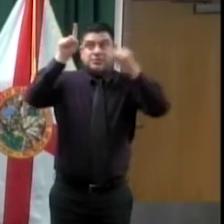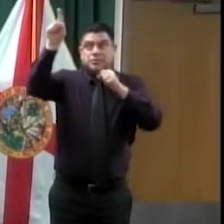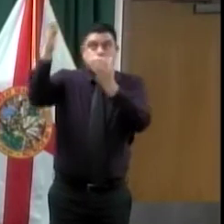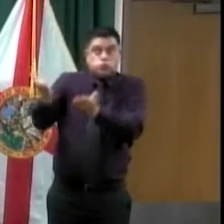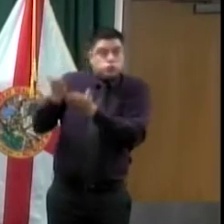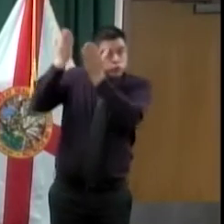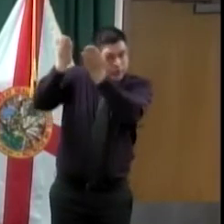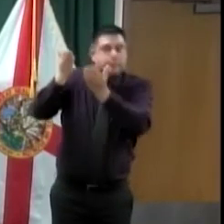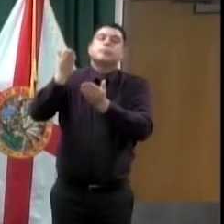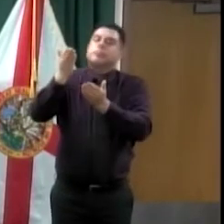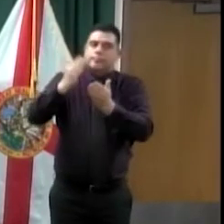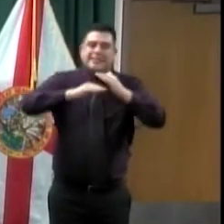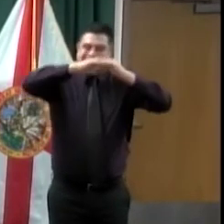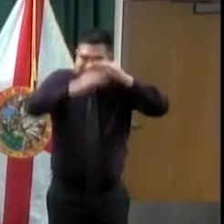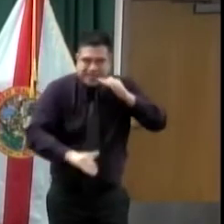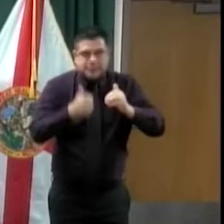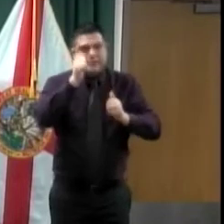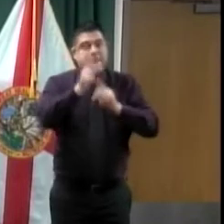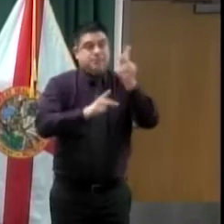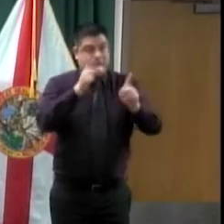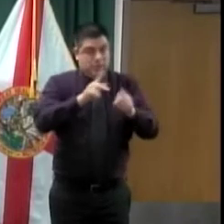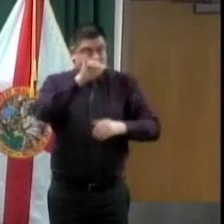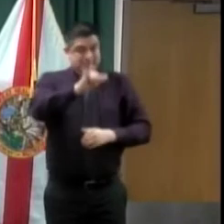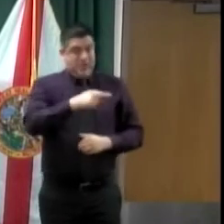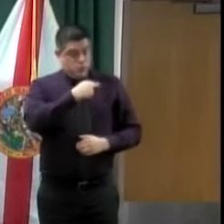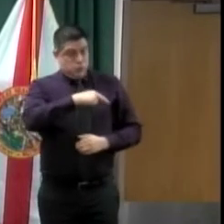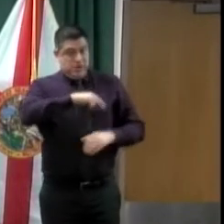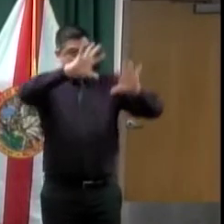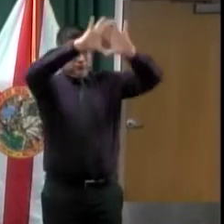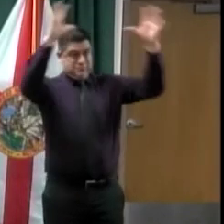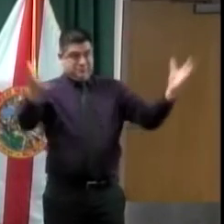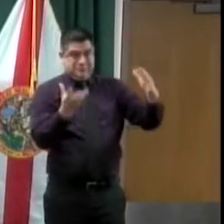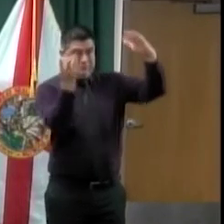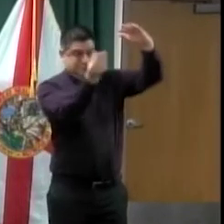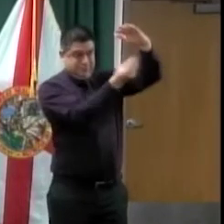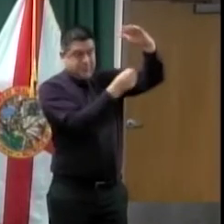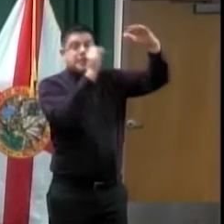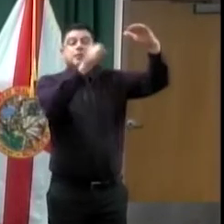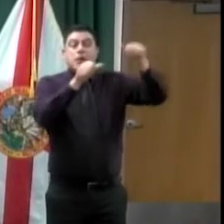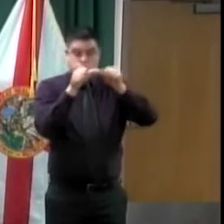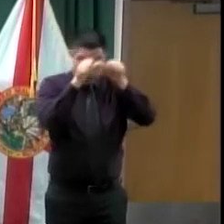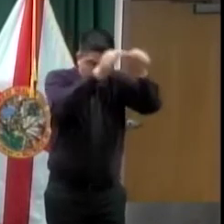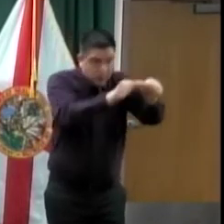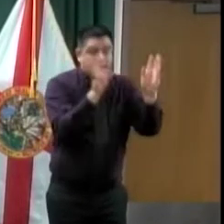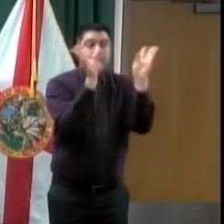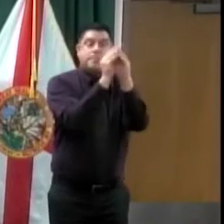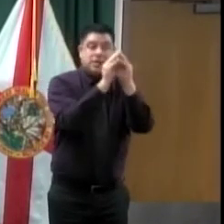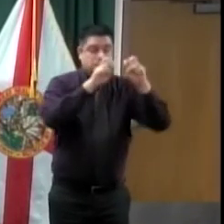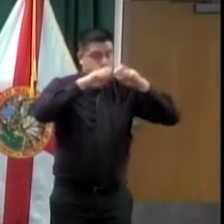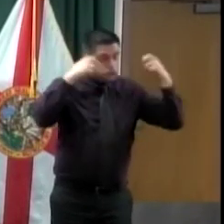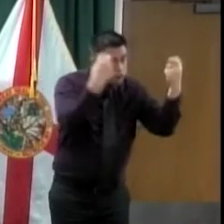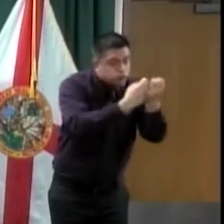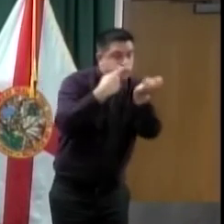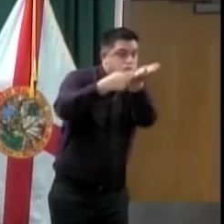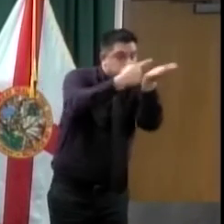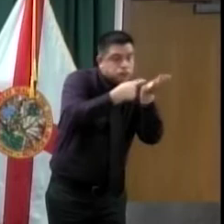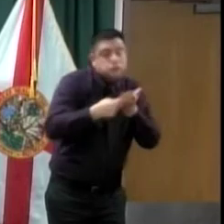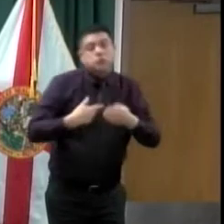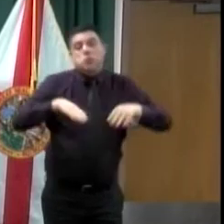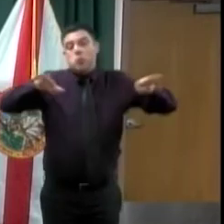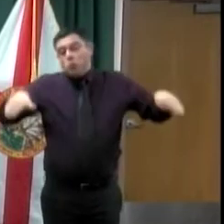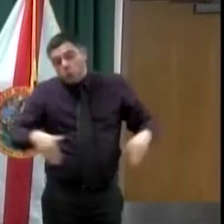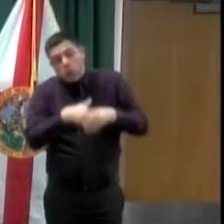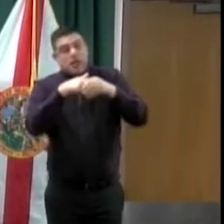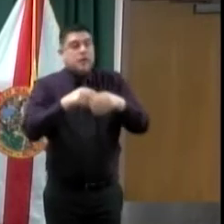services, you continue to have marriage, you continue to have your fraternal organization or social club can meet if they want.